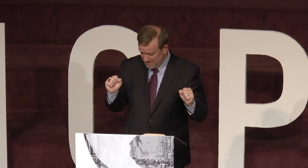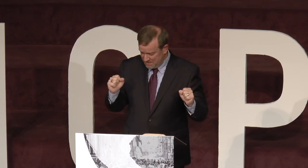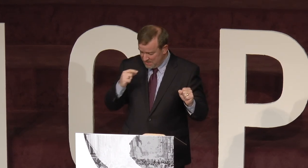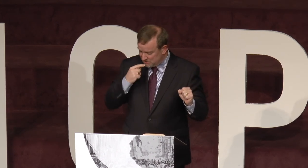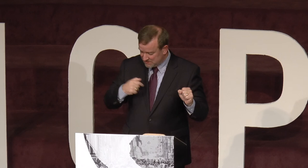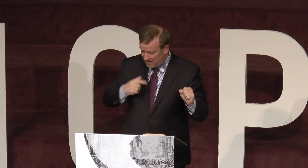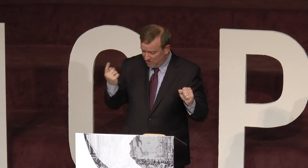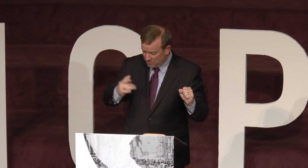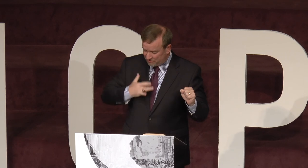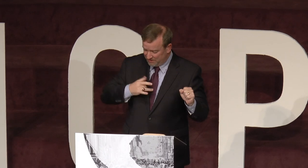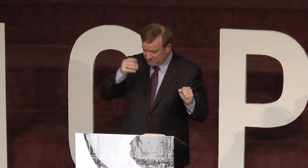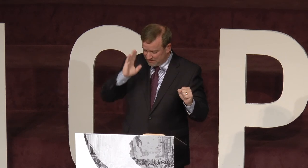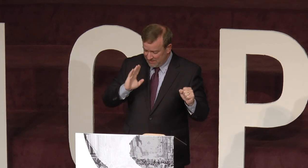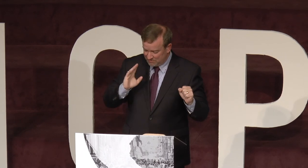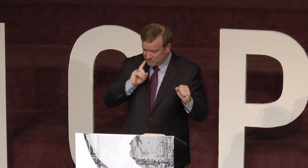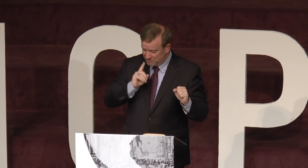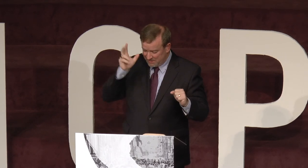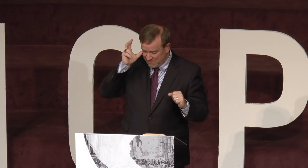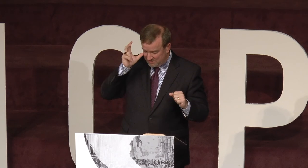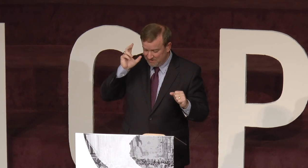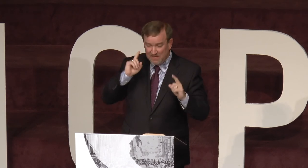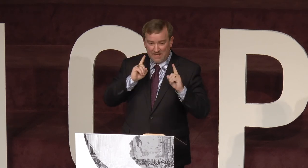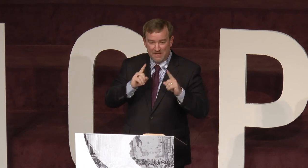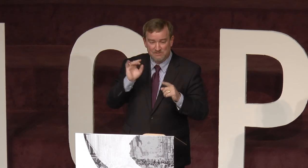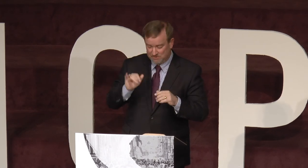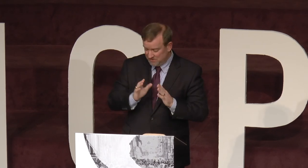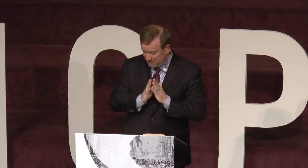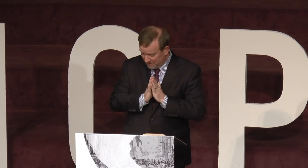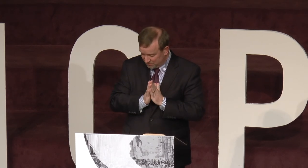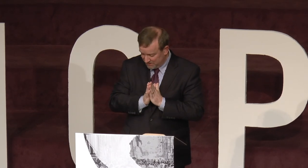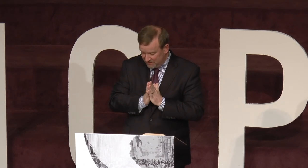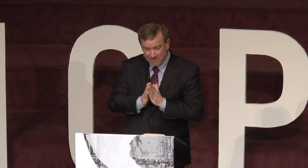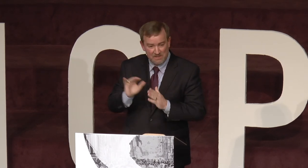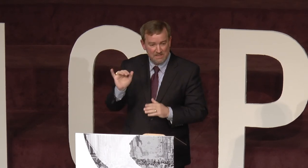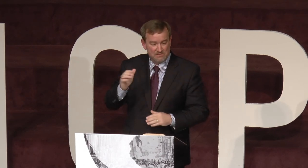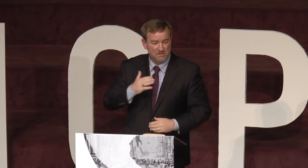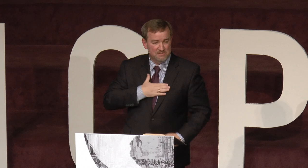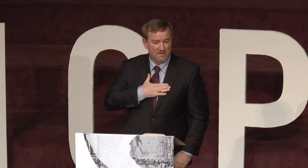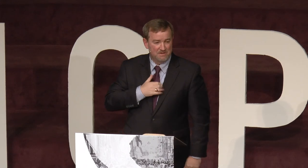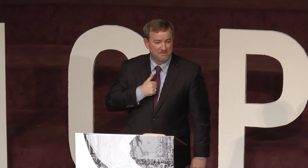She said, I always felt that God was going to hear and answer that prayer as well as my own.